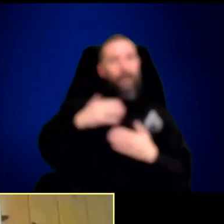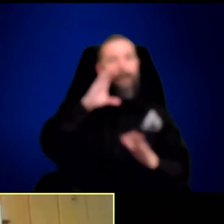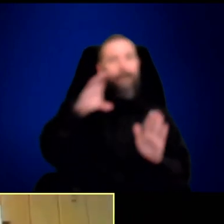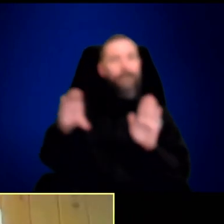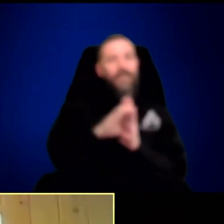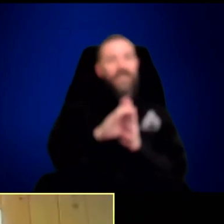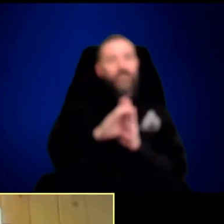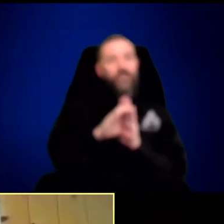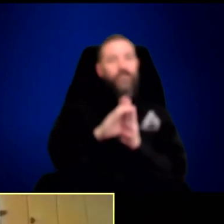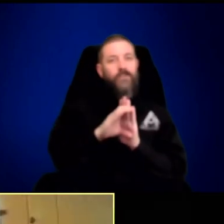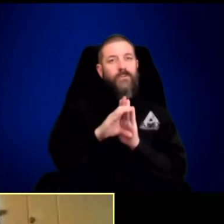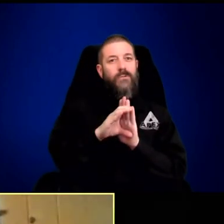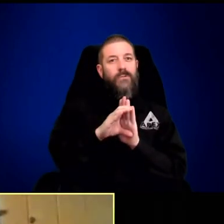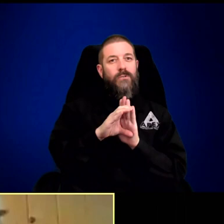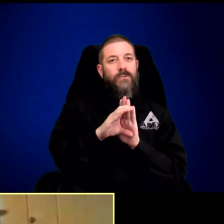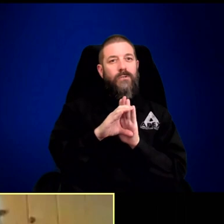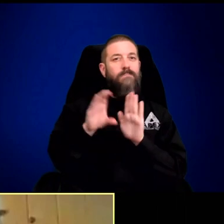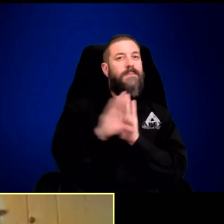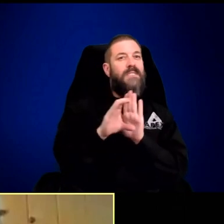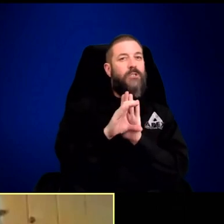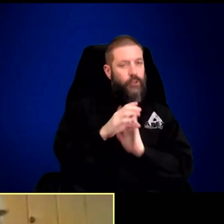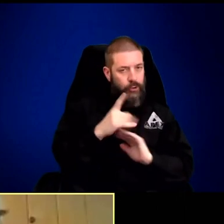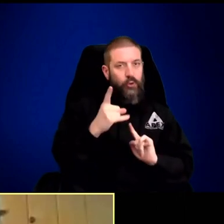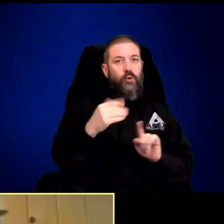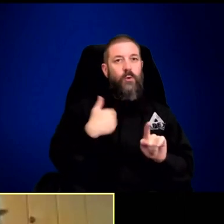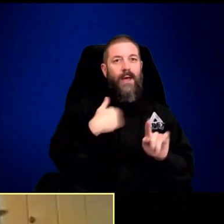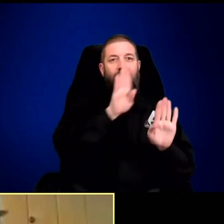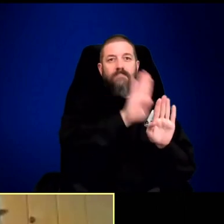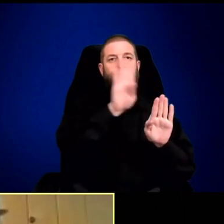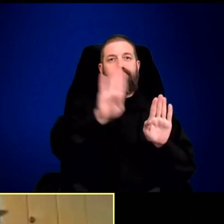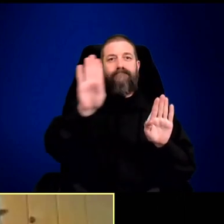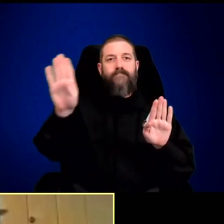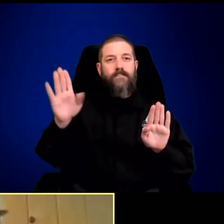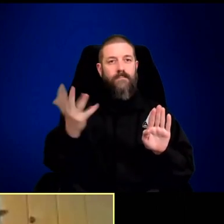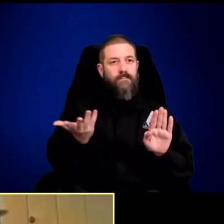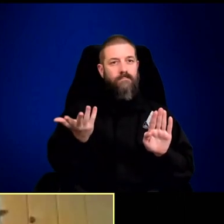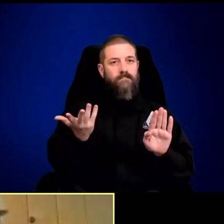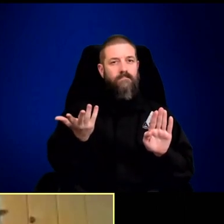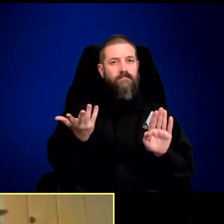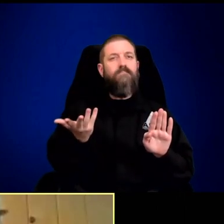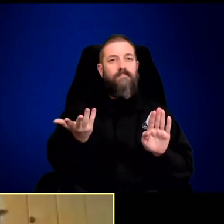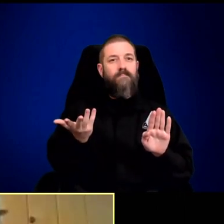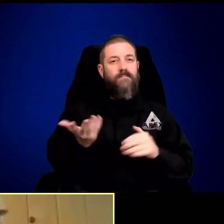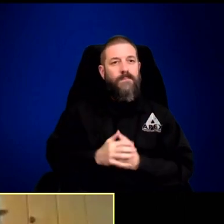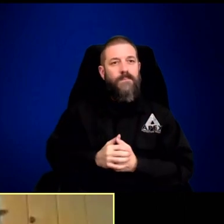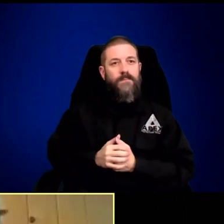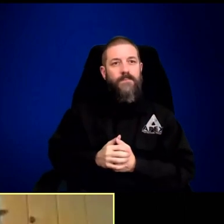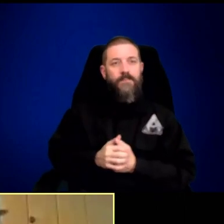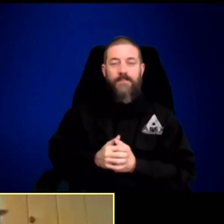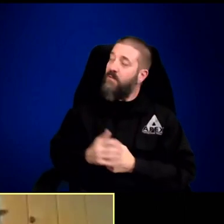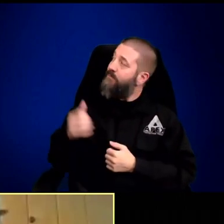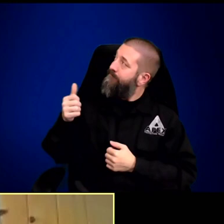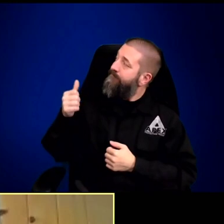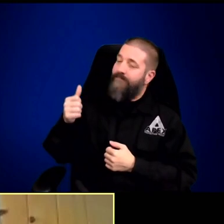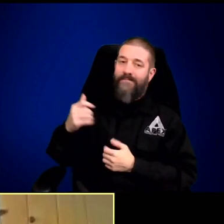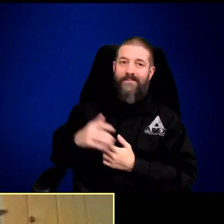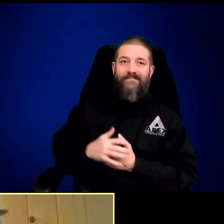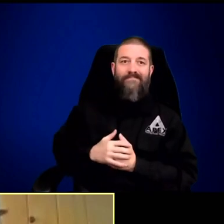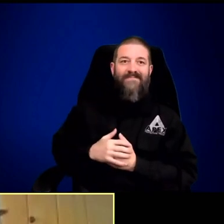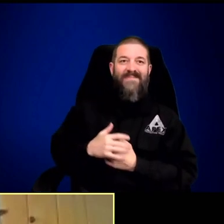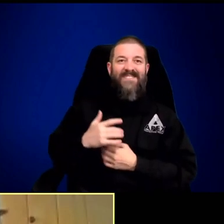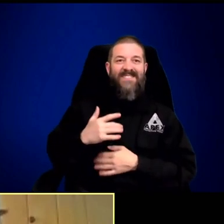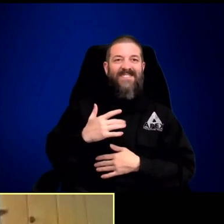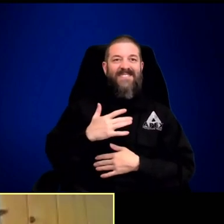behind you on the wall. She would like to know, great question, about the pictures behind you on the wall. Okay, yeah, great, thank you for asking.